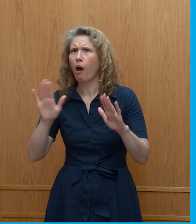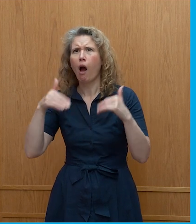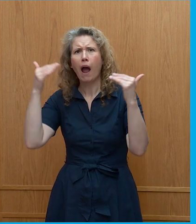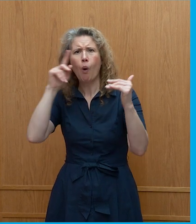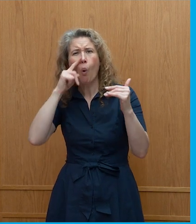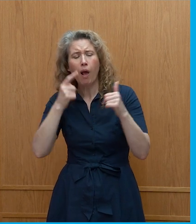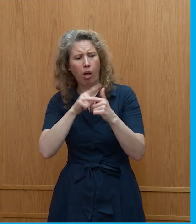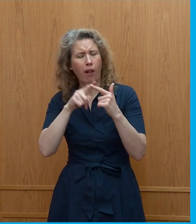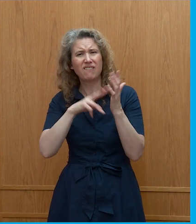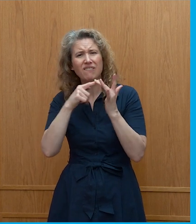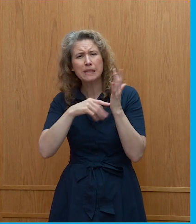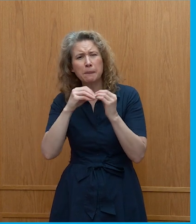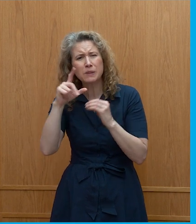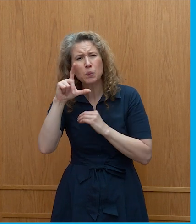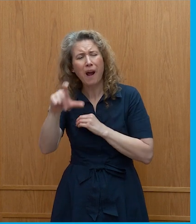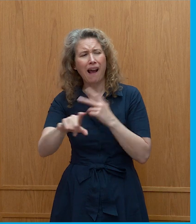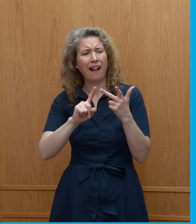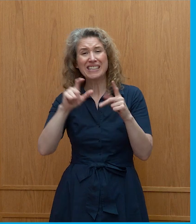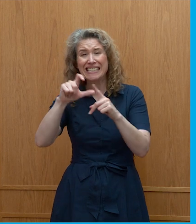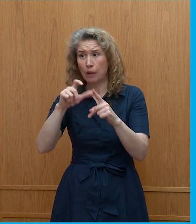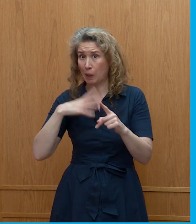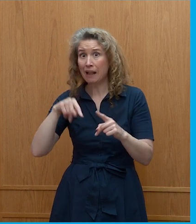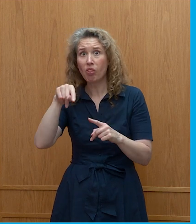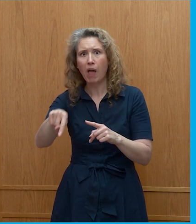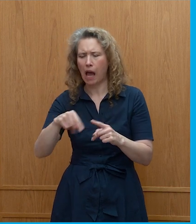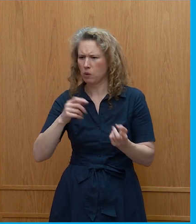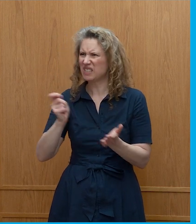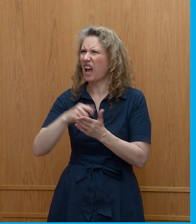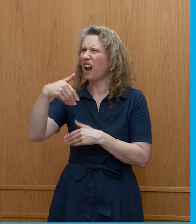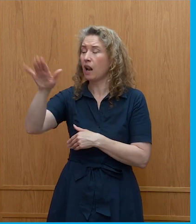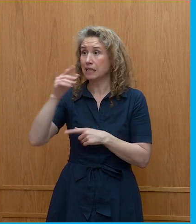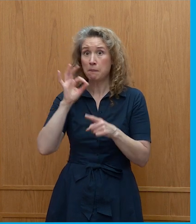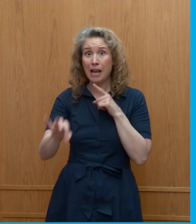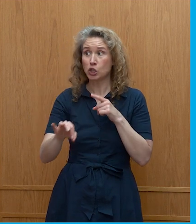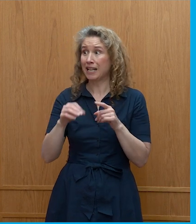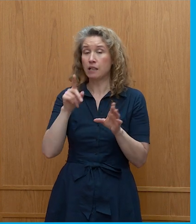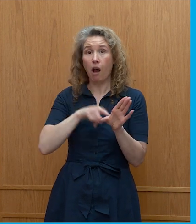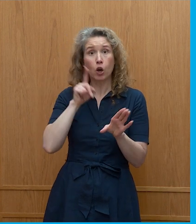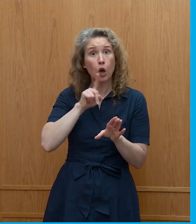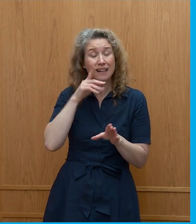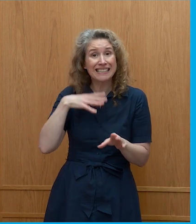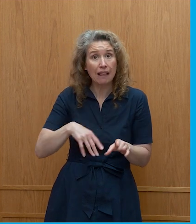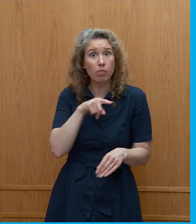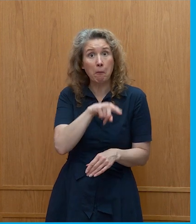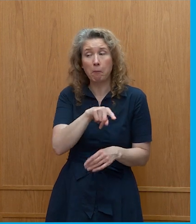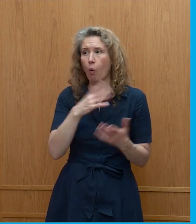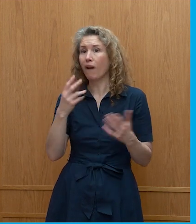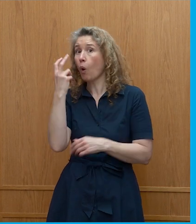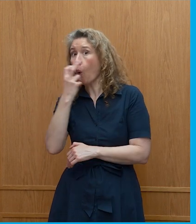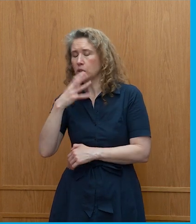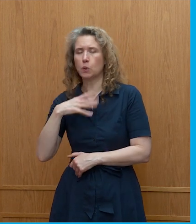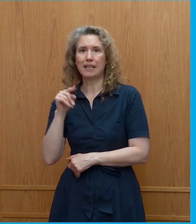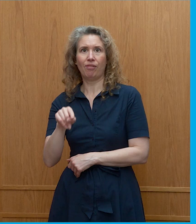vitamin d all the nutrients we need but especially that adolescent girls need or once you are like elderly